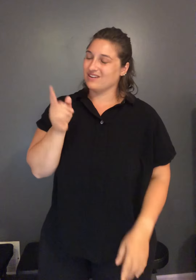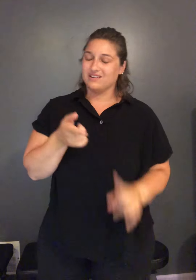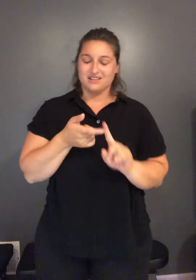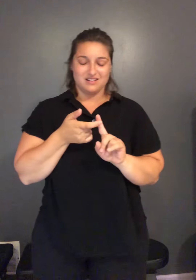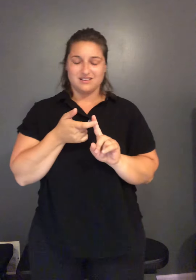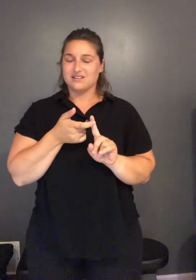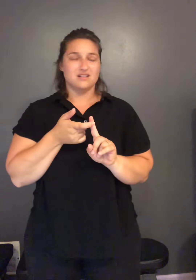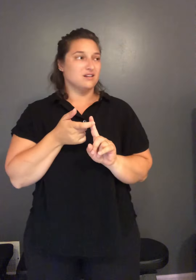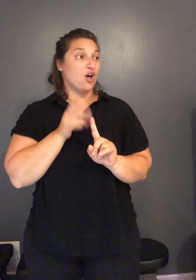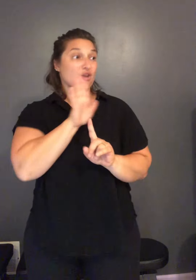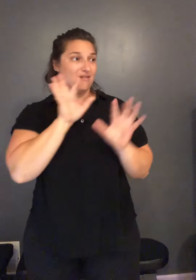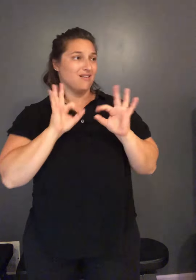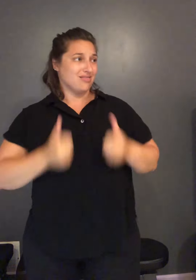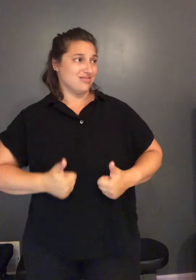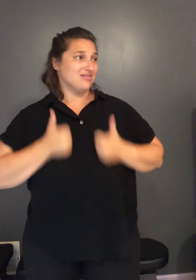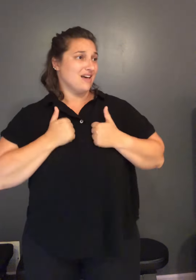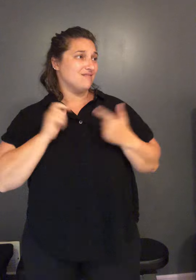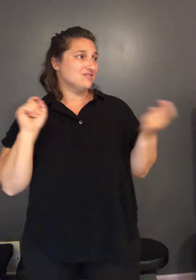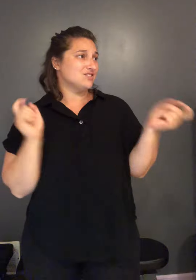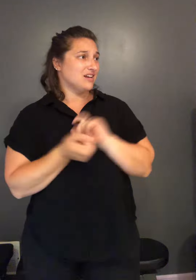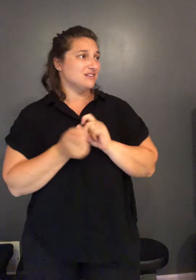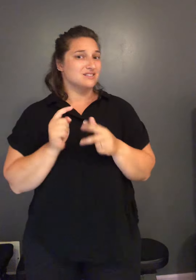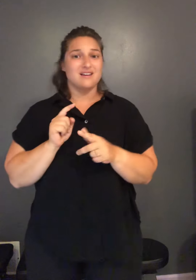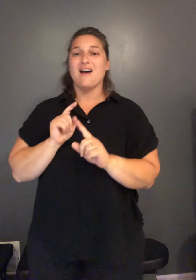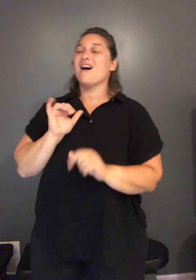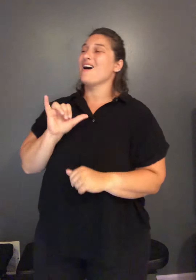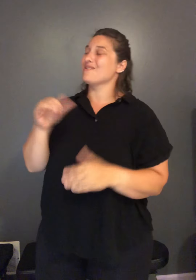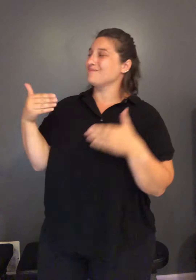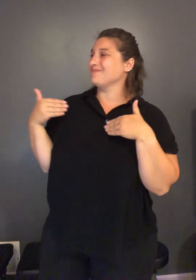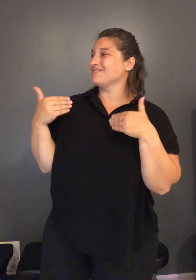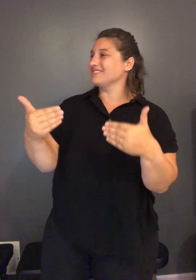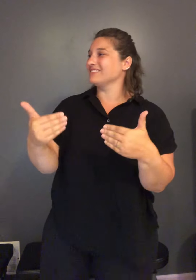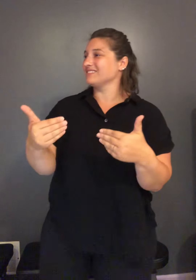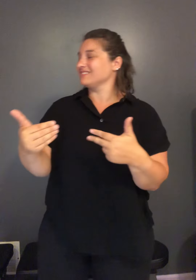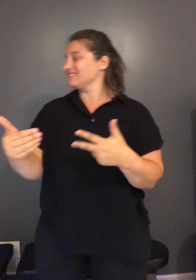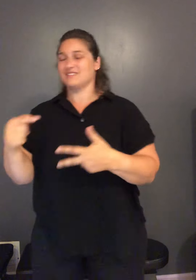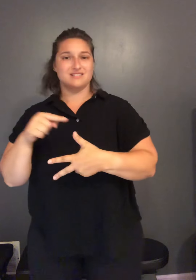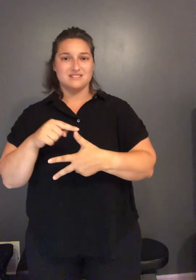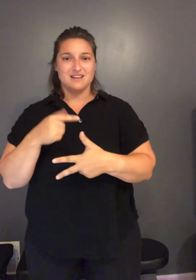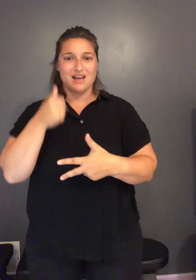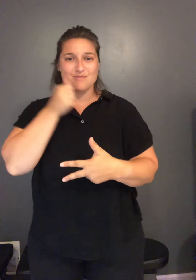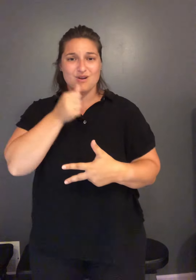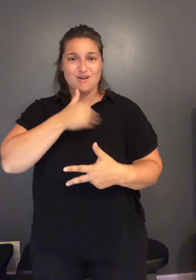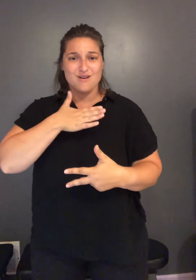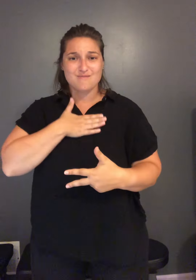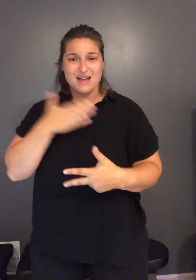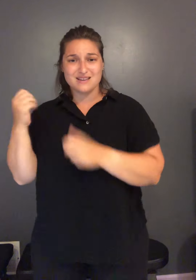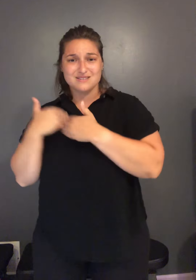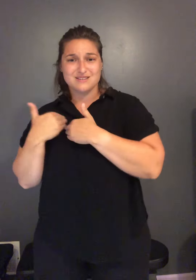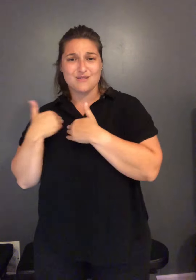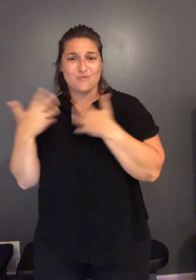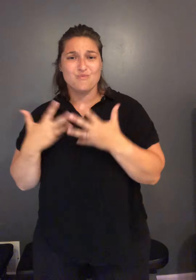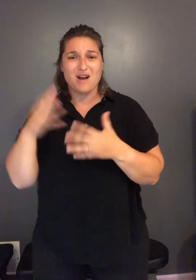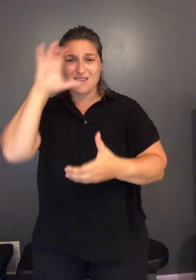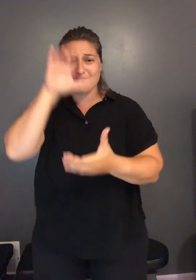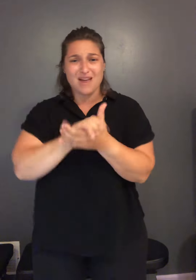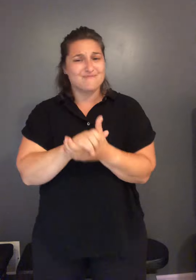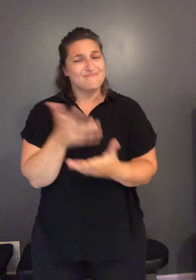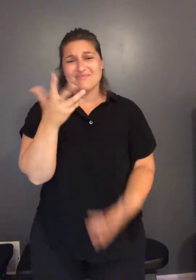me? I'm about to change your life then by all means lead the way number one I'm a girl in a world in which my only job is to